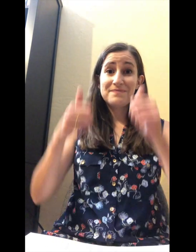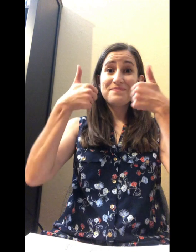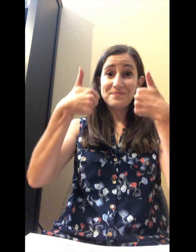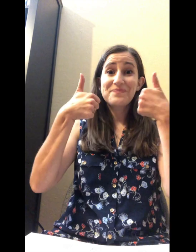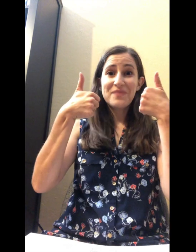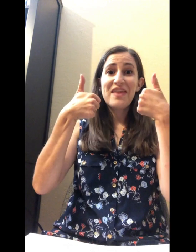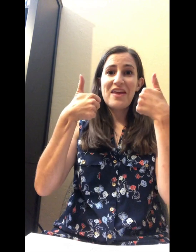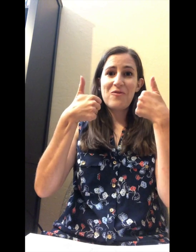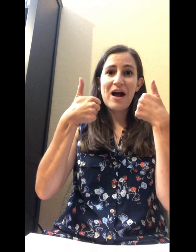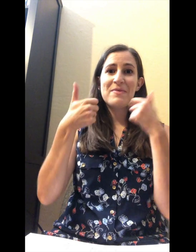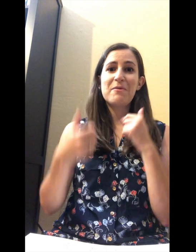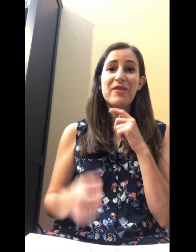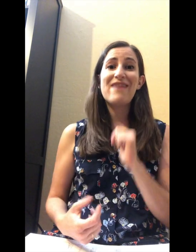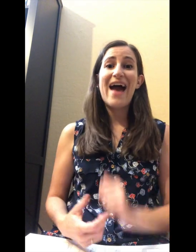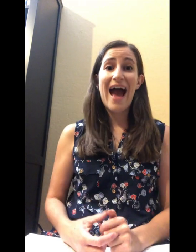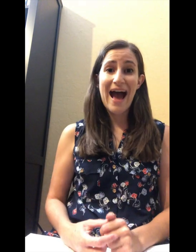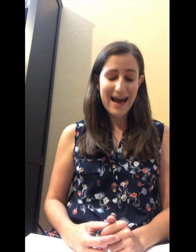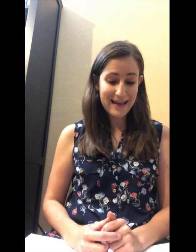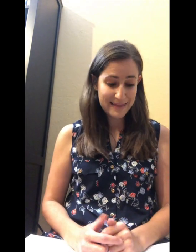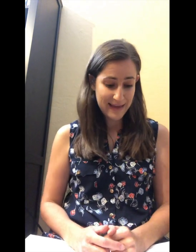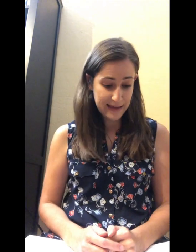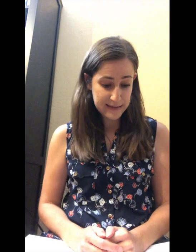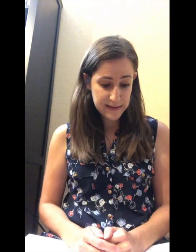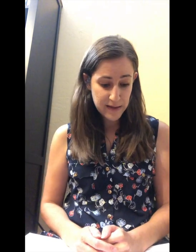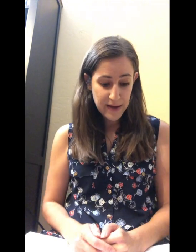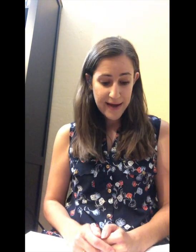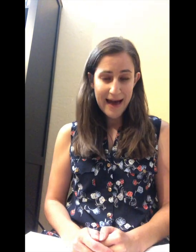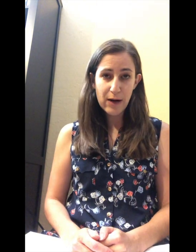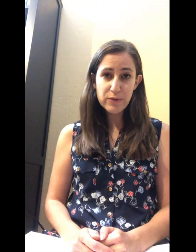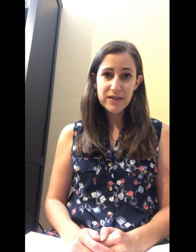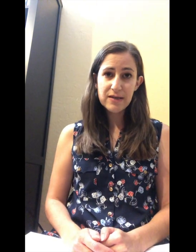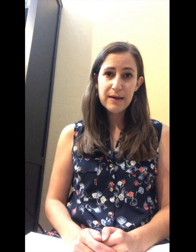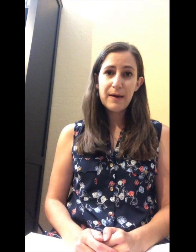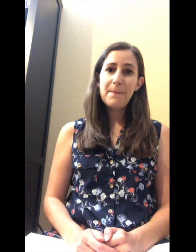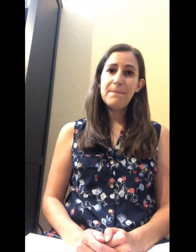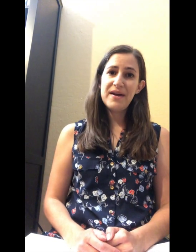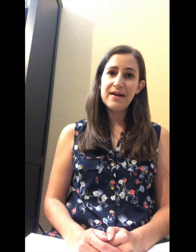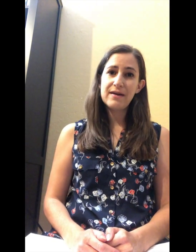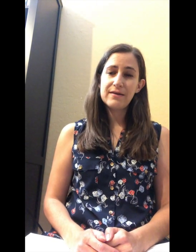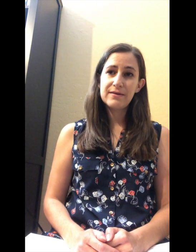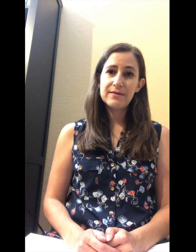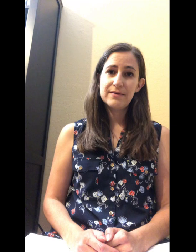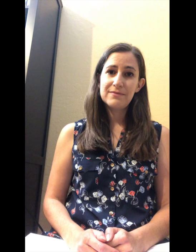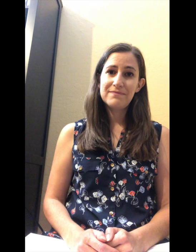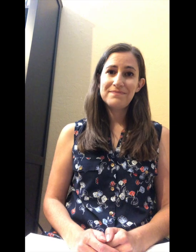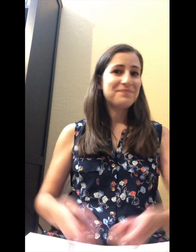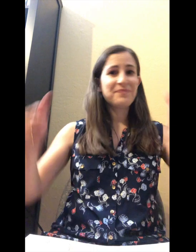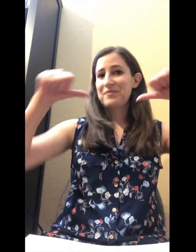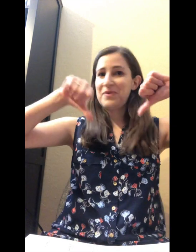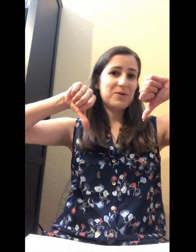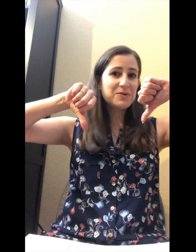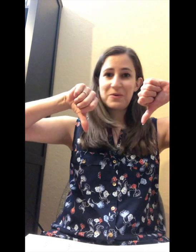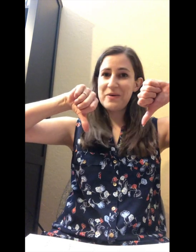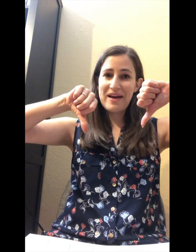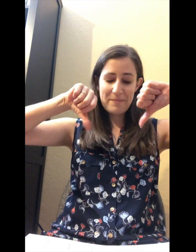They rhyme. They both have ad at the end. Out, pig. Those don't rhyme.